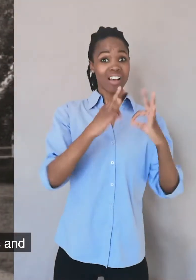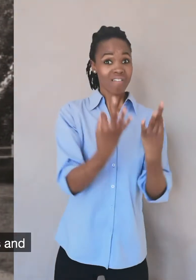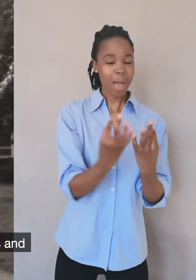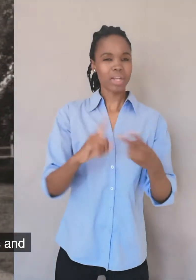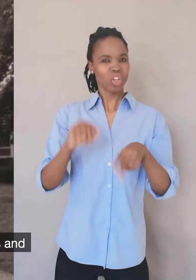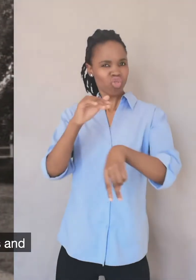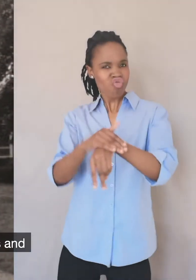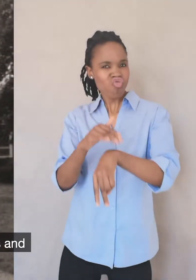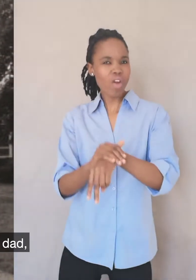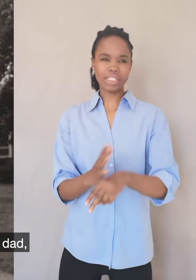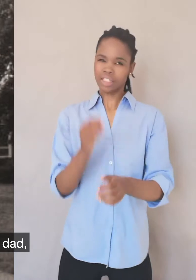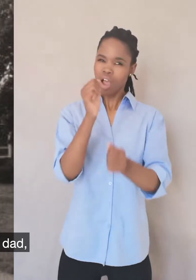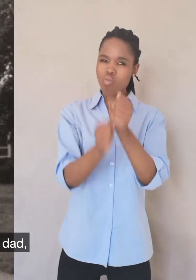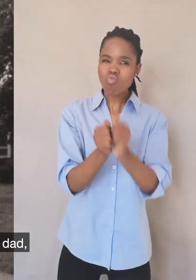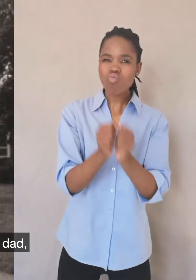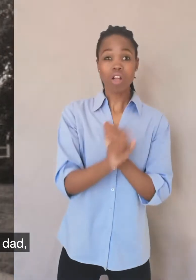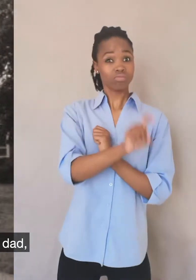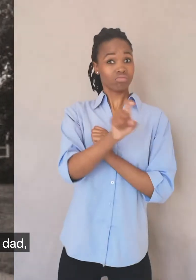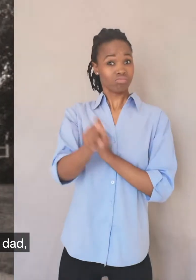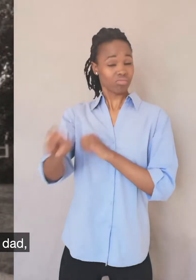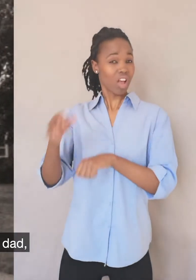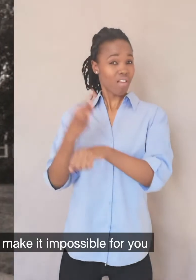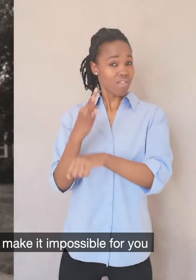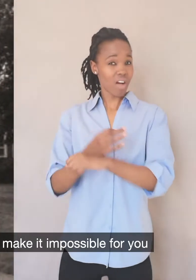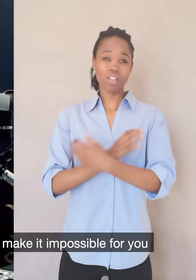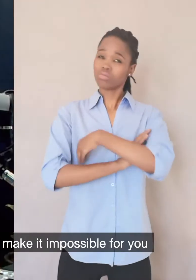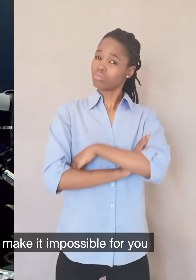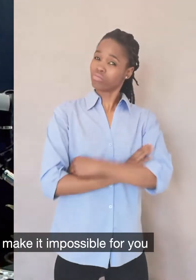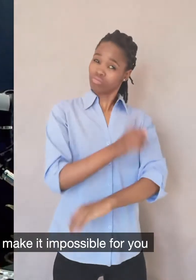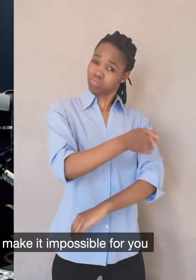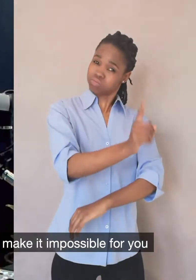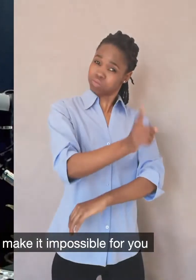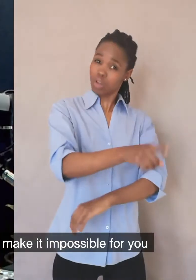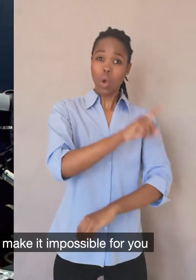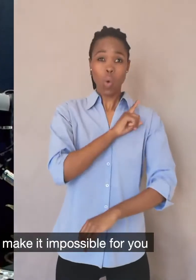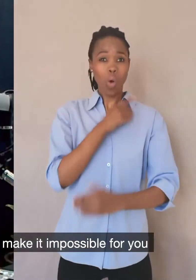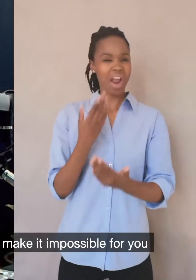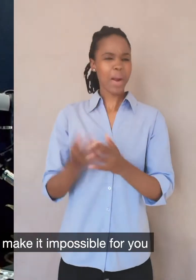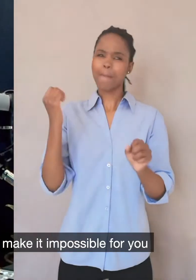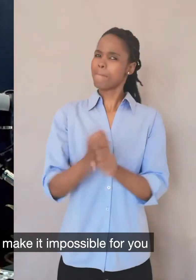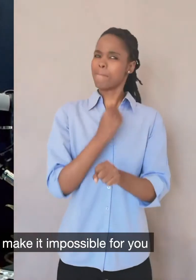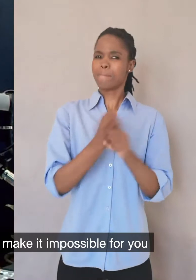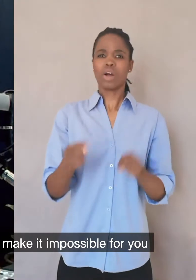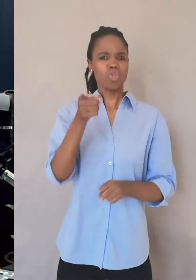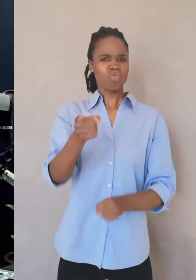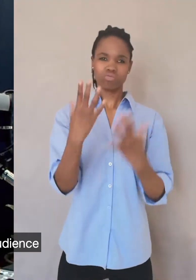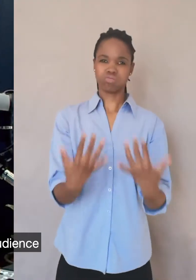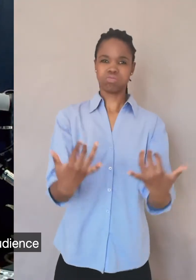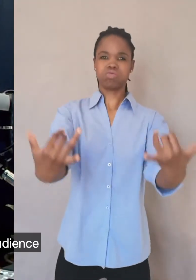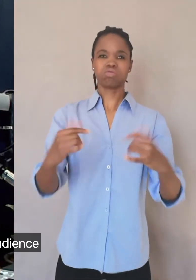friends and his brothers and his dad and they all said, don't you dare because it will make it impossible for you to preach to